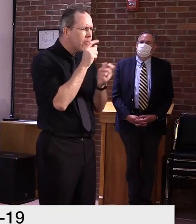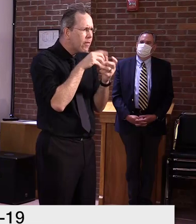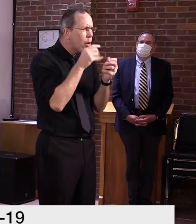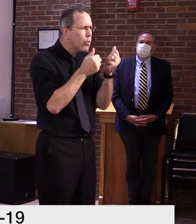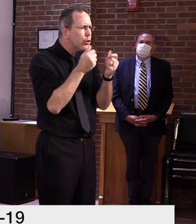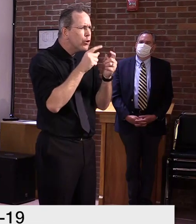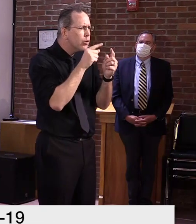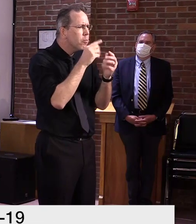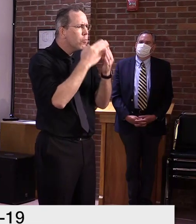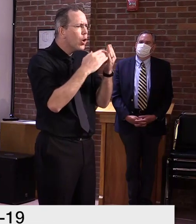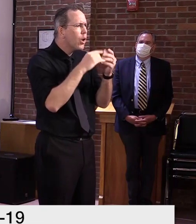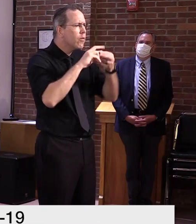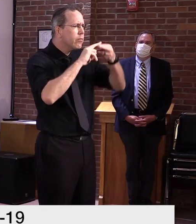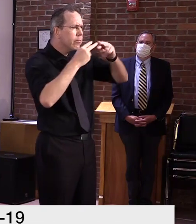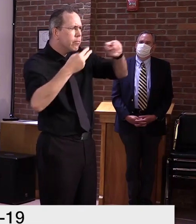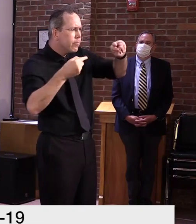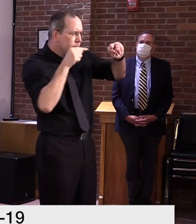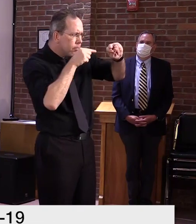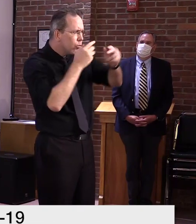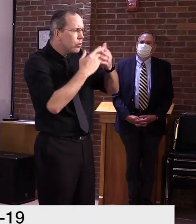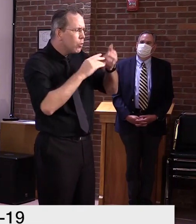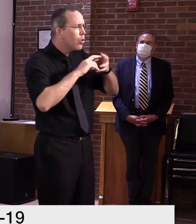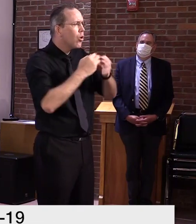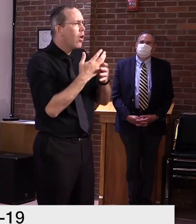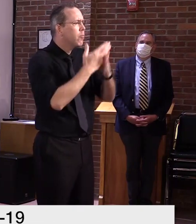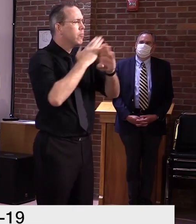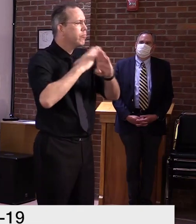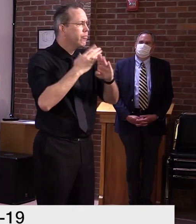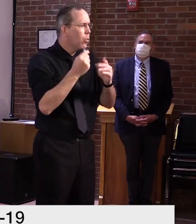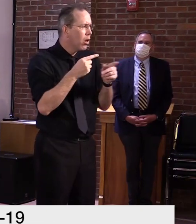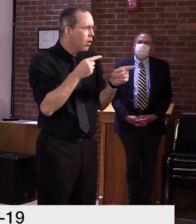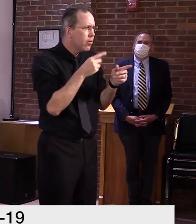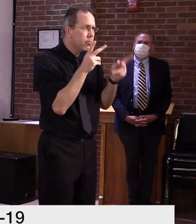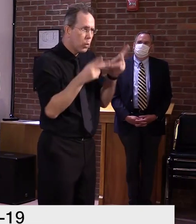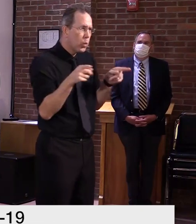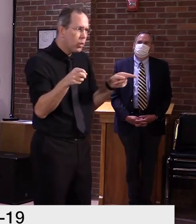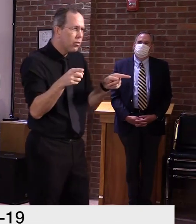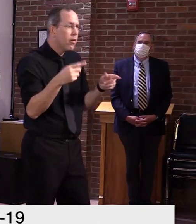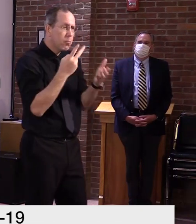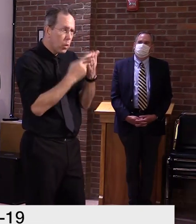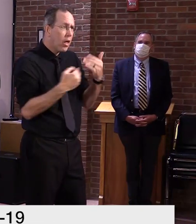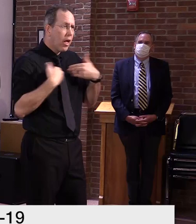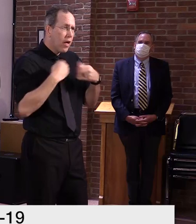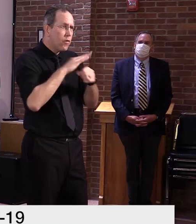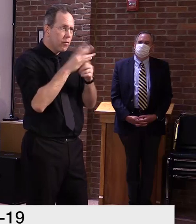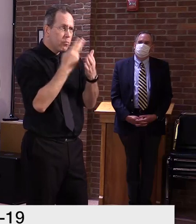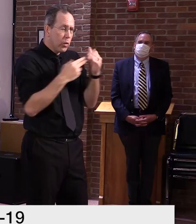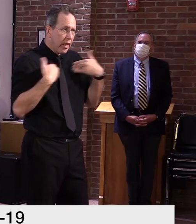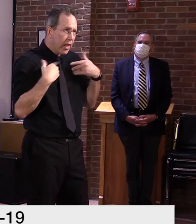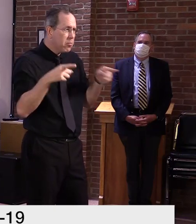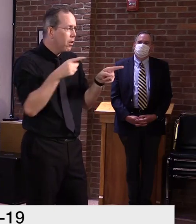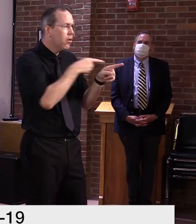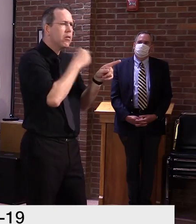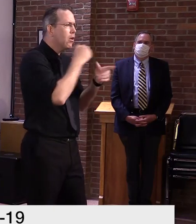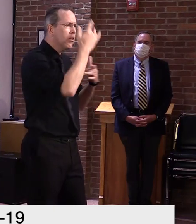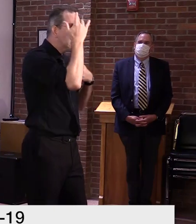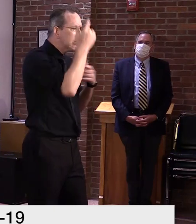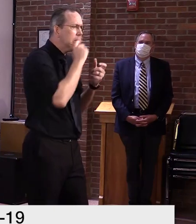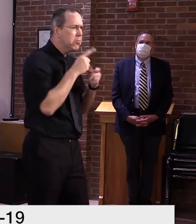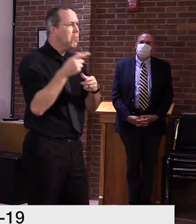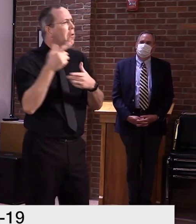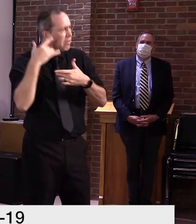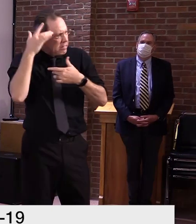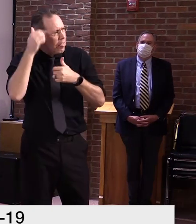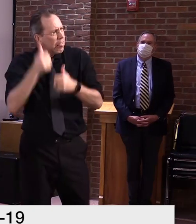And that study demonstrated that if you were symptomatic, that 42 days after onset